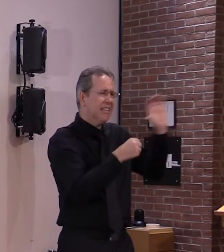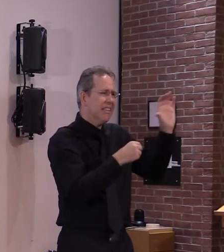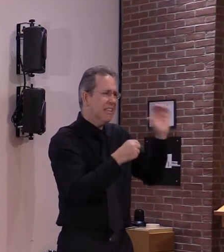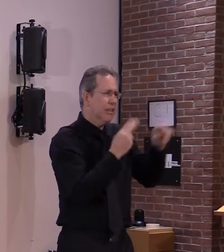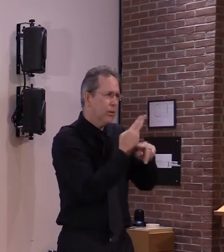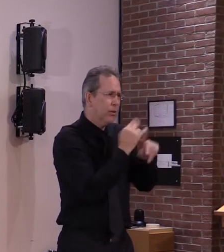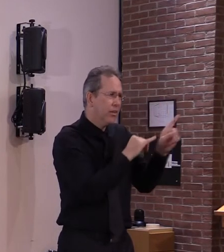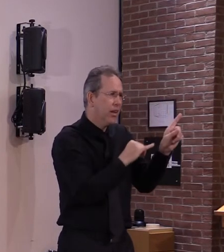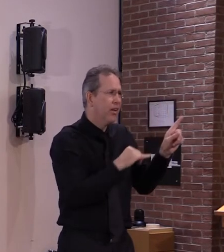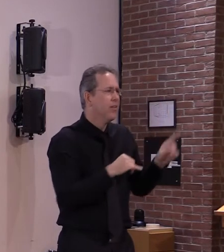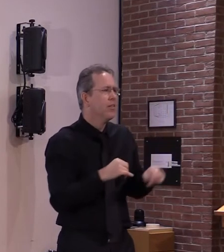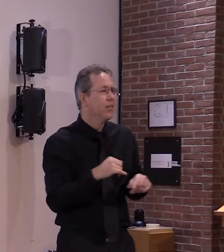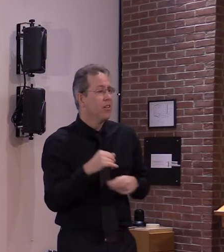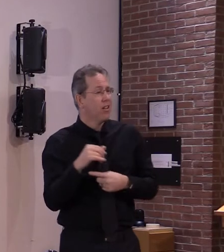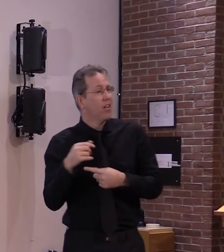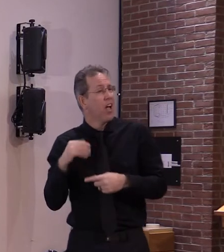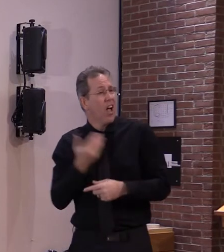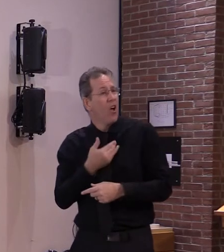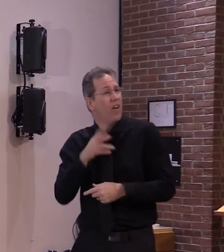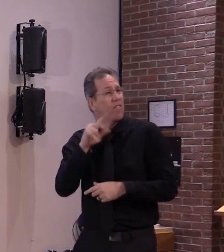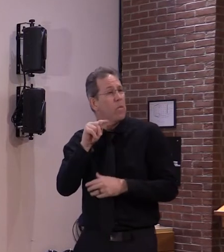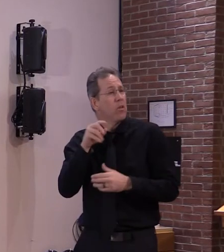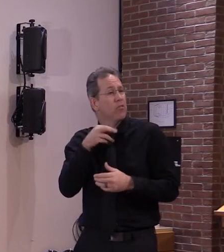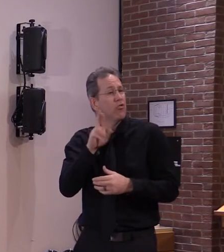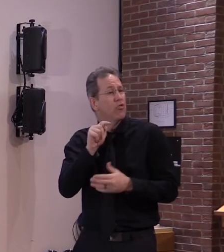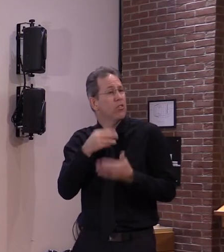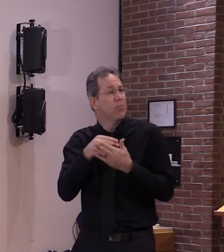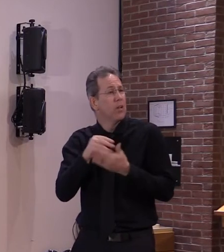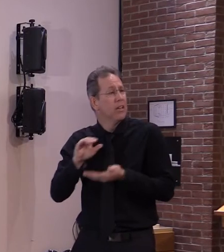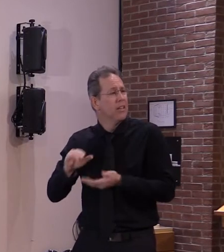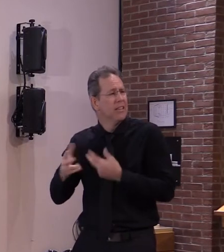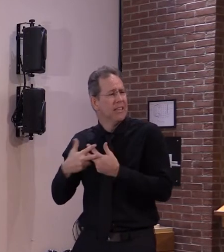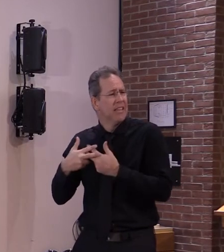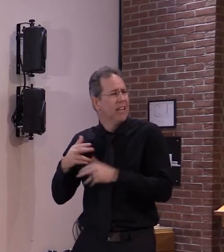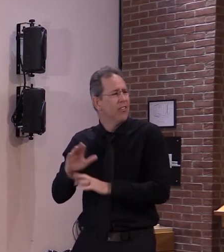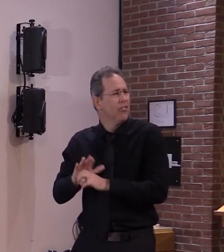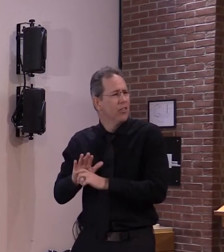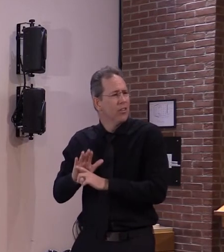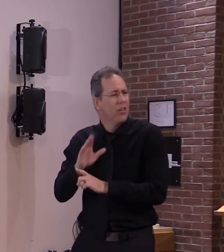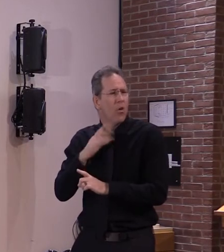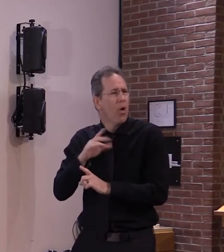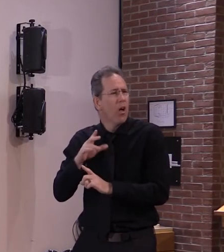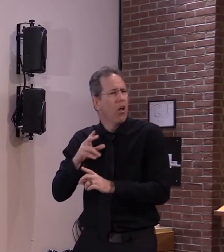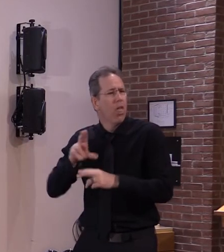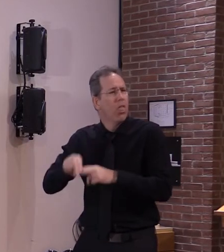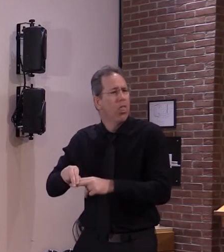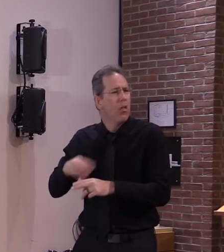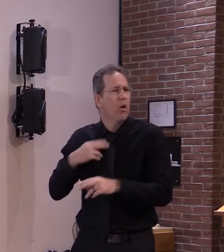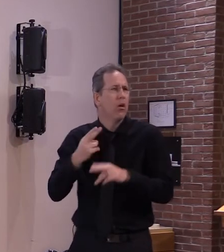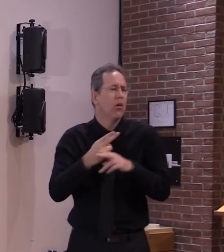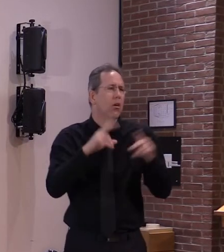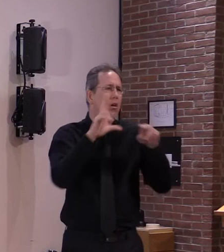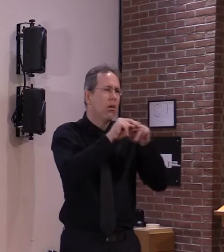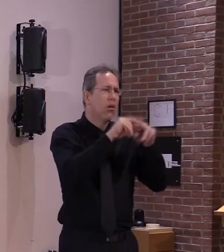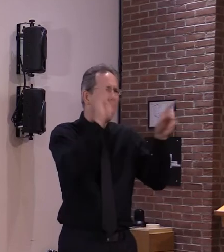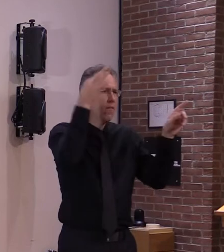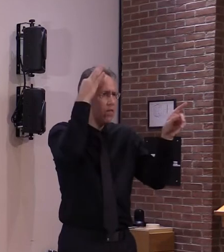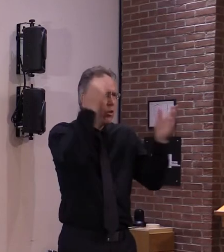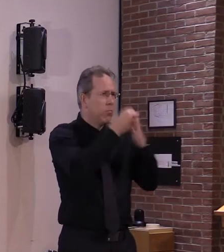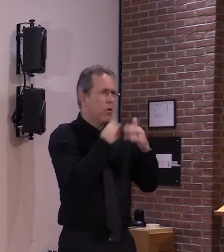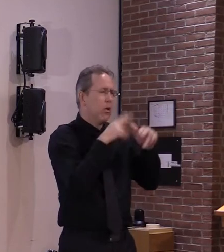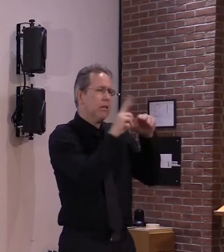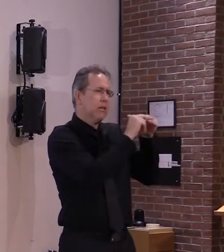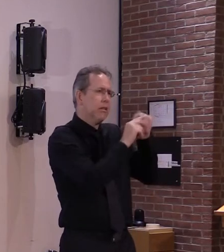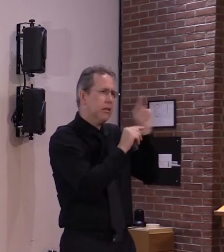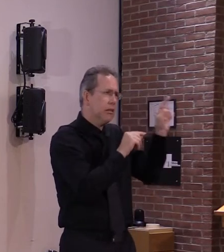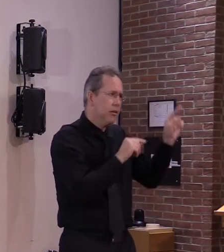at this point in time so it'd be more beneficial for us to have that shared responsibility uh with the feds so that